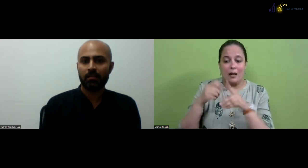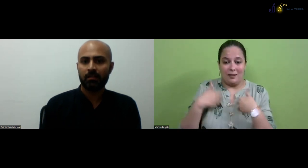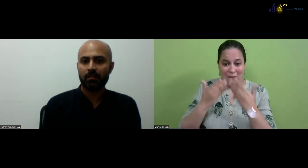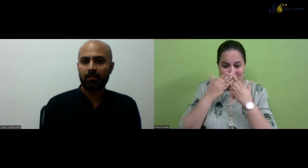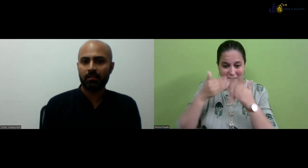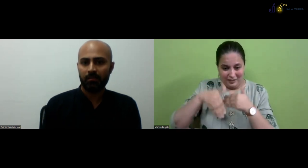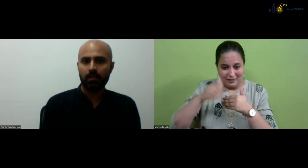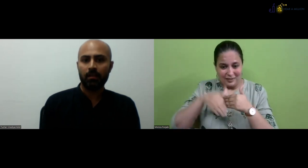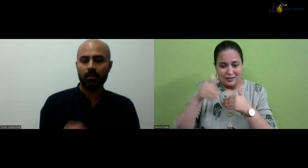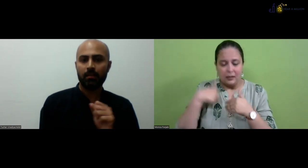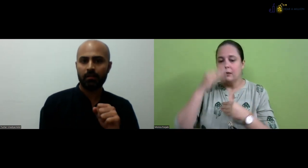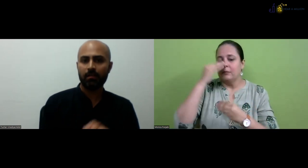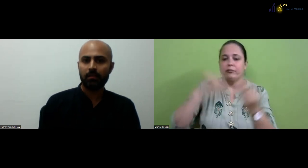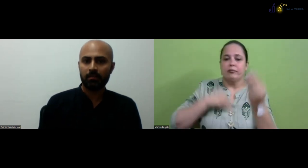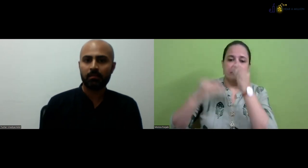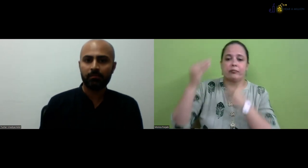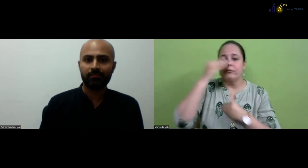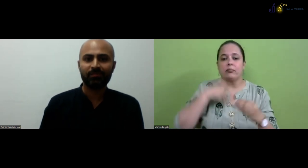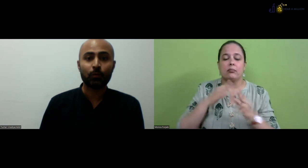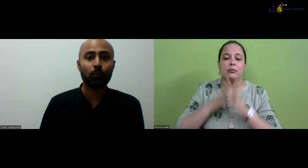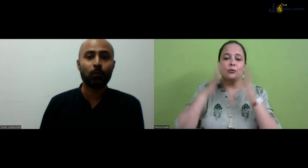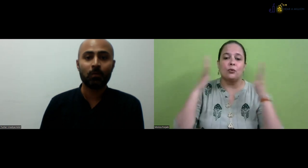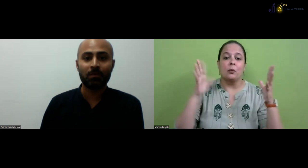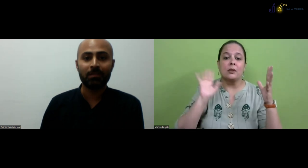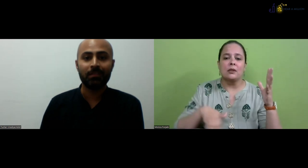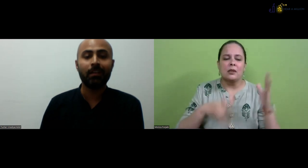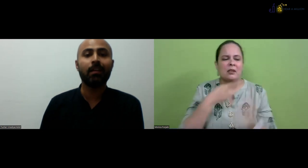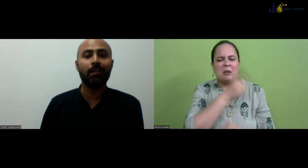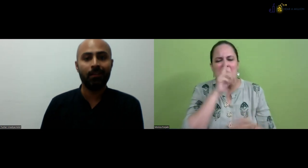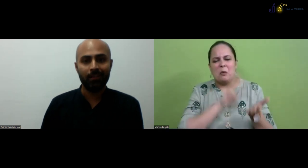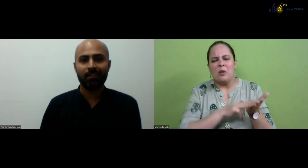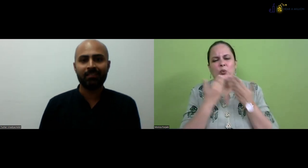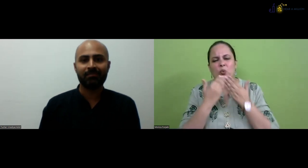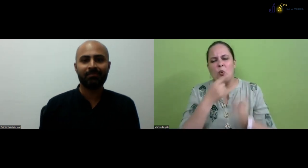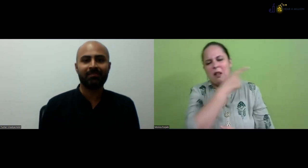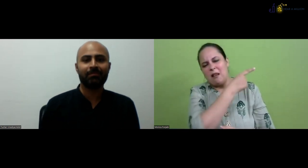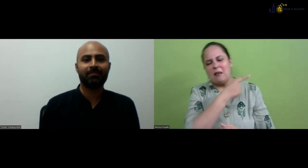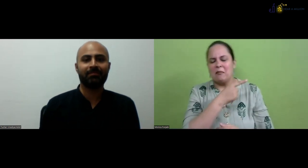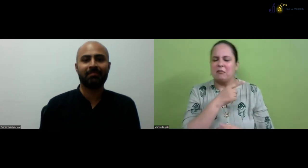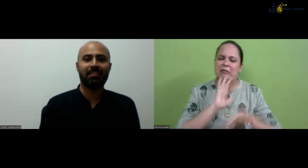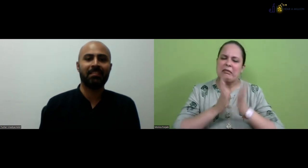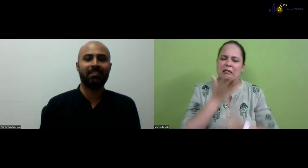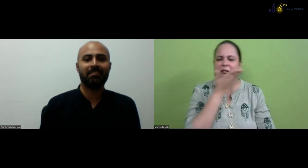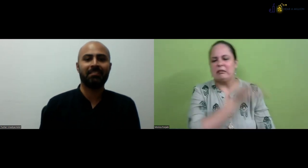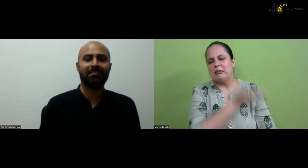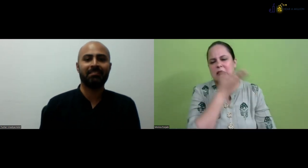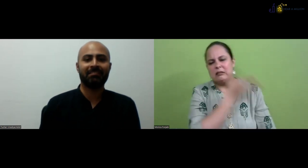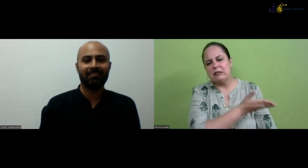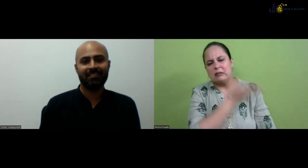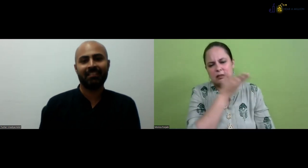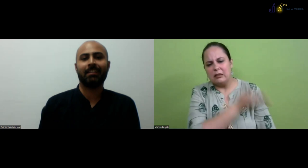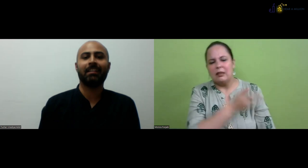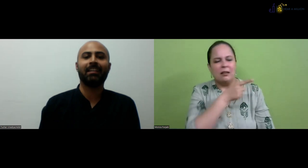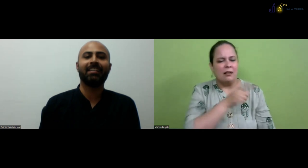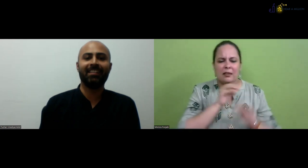tough part. So earlier, had experience when I was studying weird also people who are mocking me, you know, Monica school,